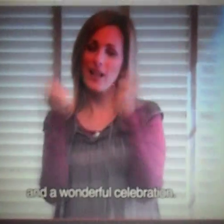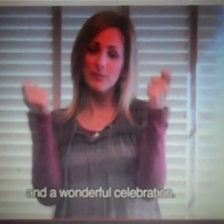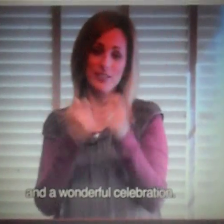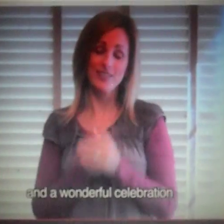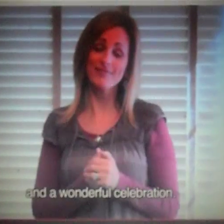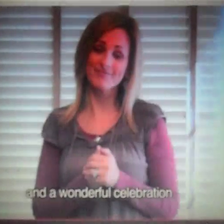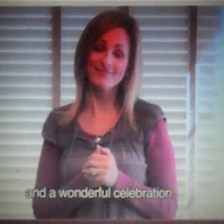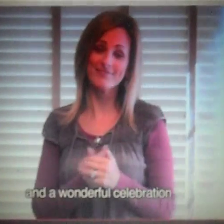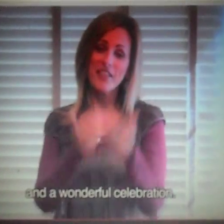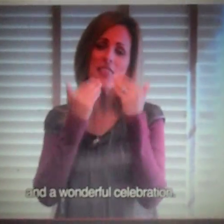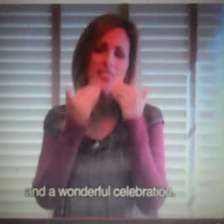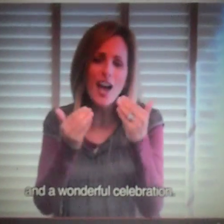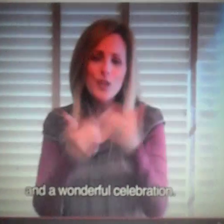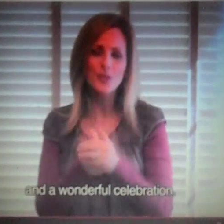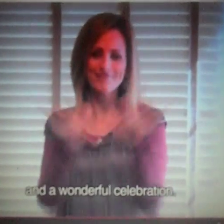wonderful celebration. Thank you.